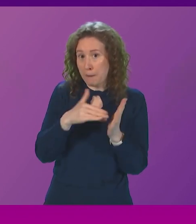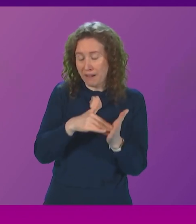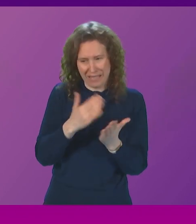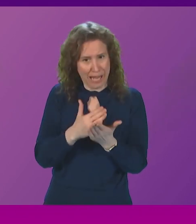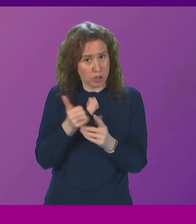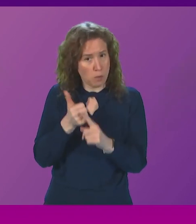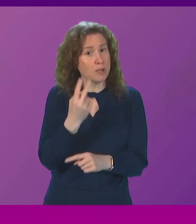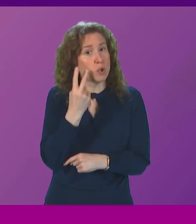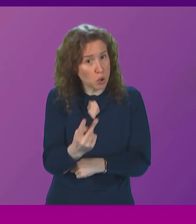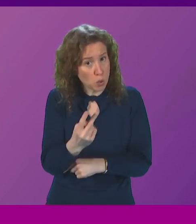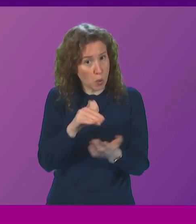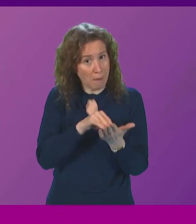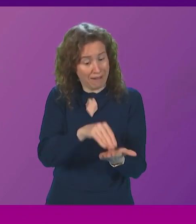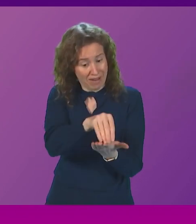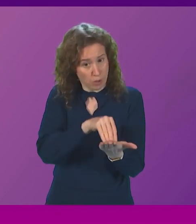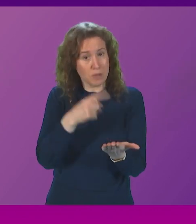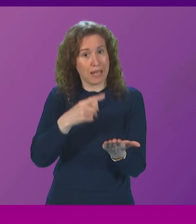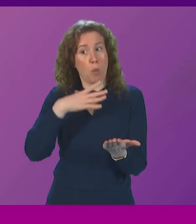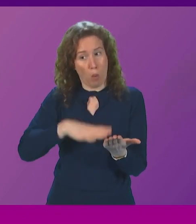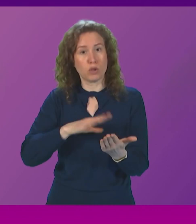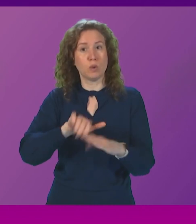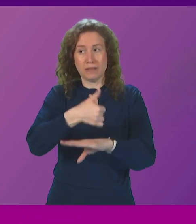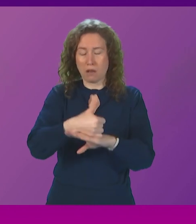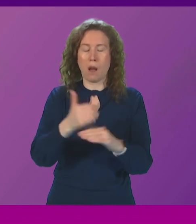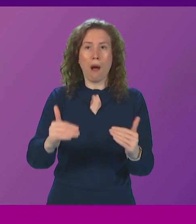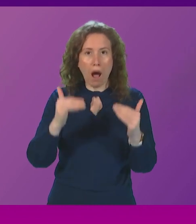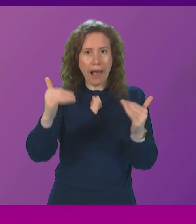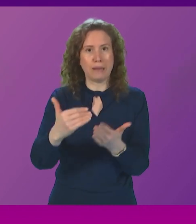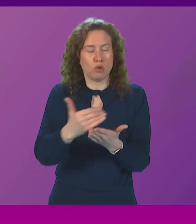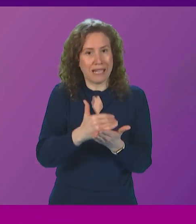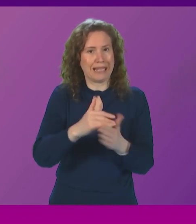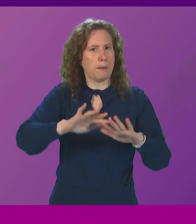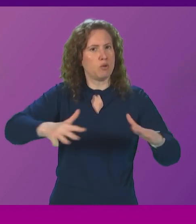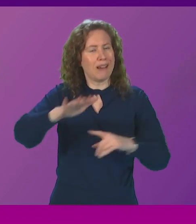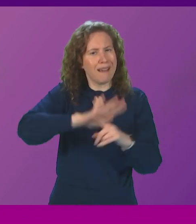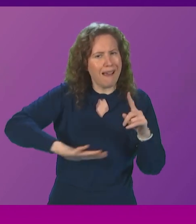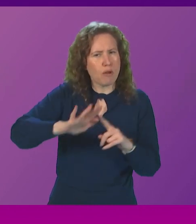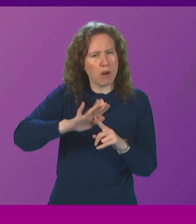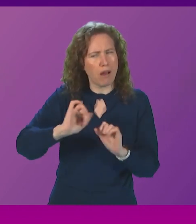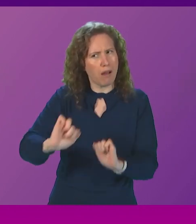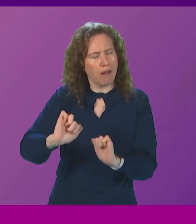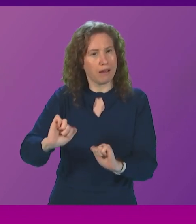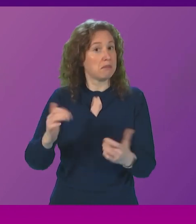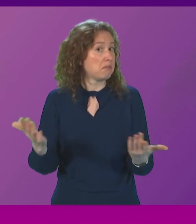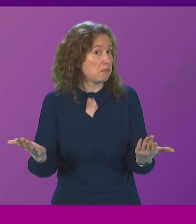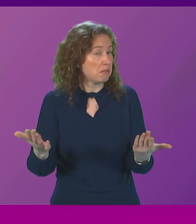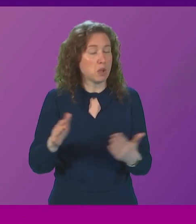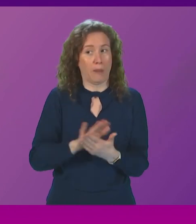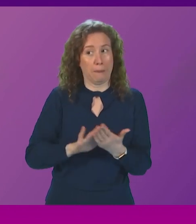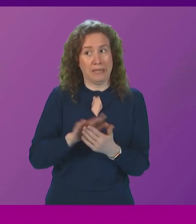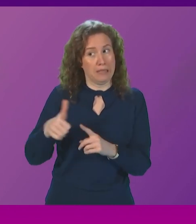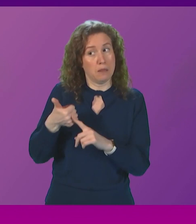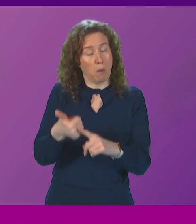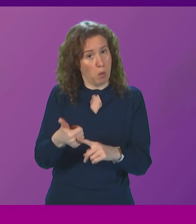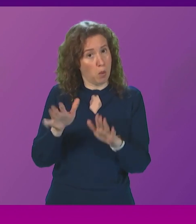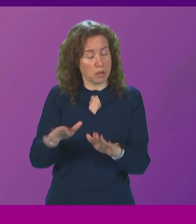manifestos that wanted to introduce highly protected marine areas in some shape or, indeed, some form. And I